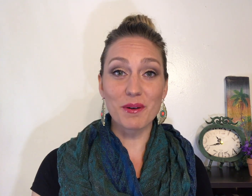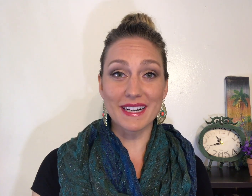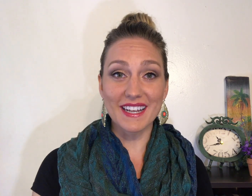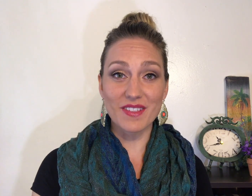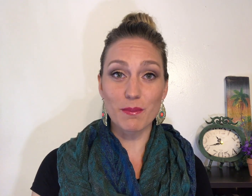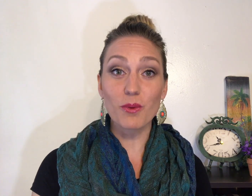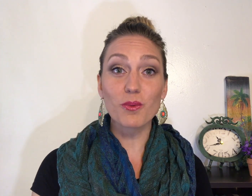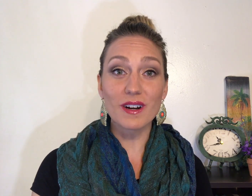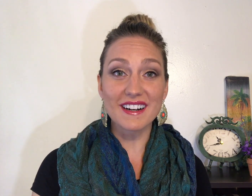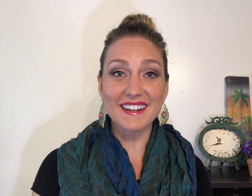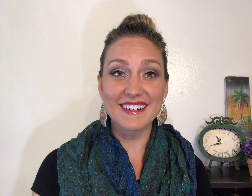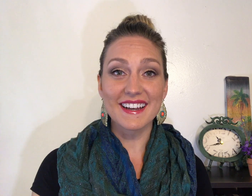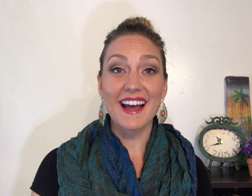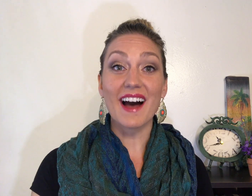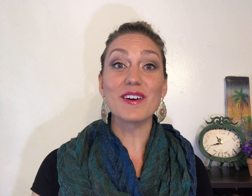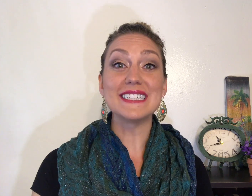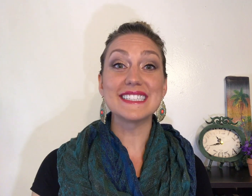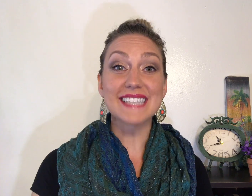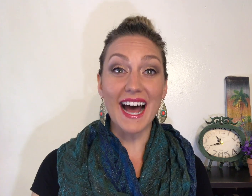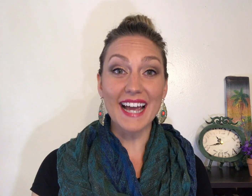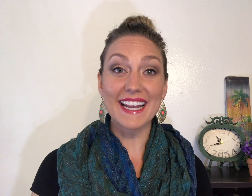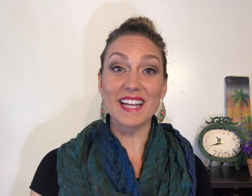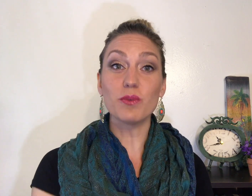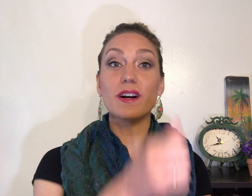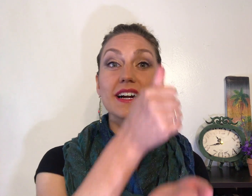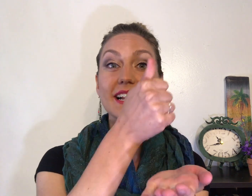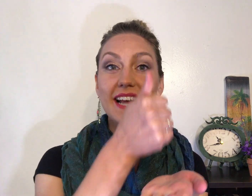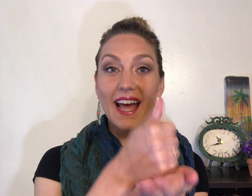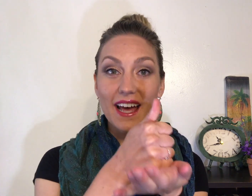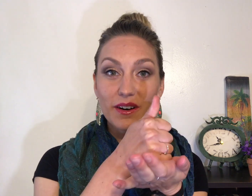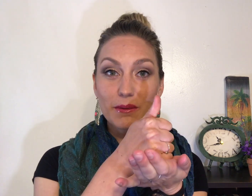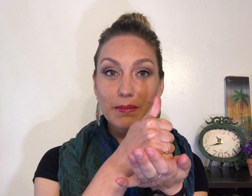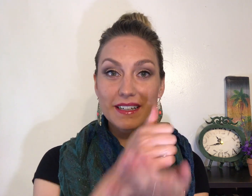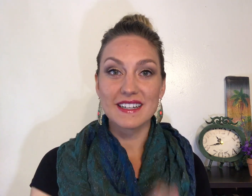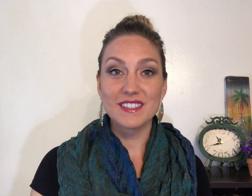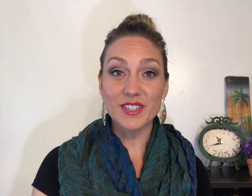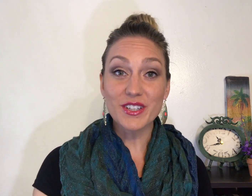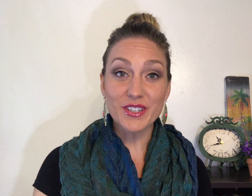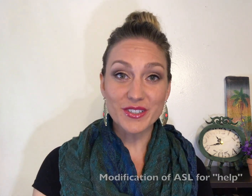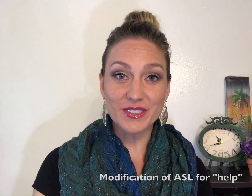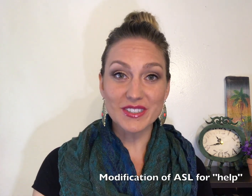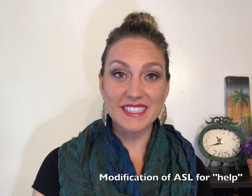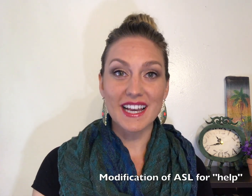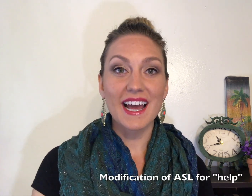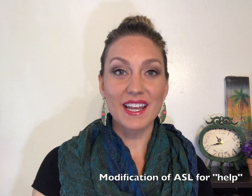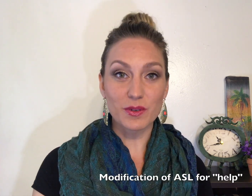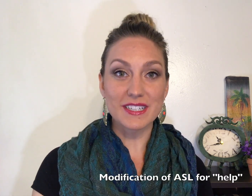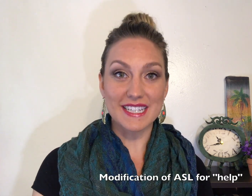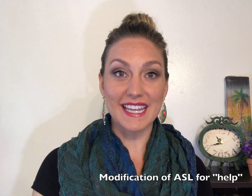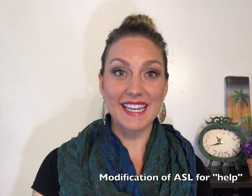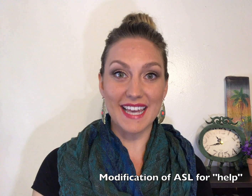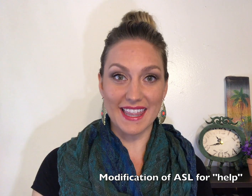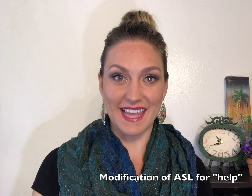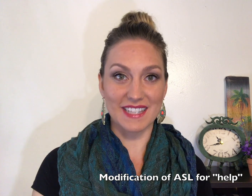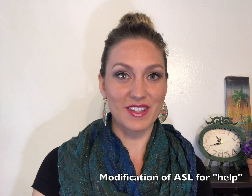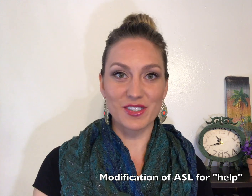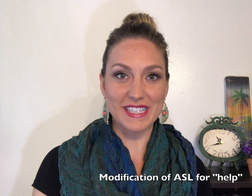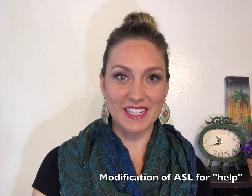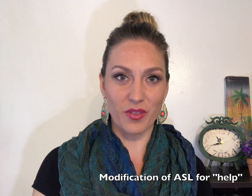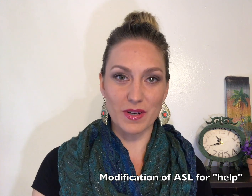we want to give them a word or a sign and a word help to use in order to get that so they don't need to throw